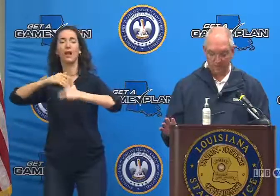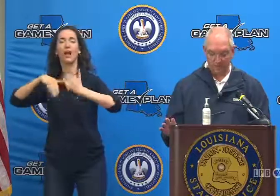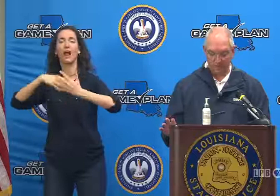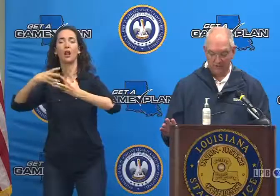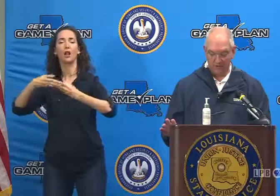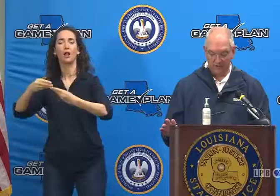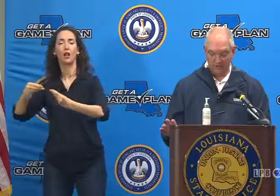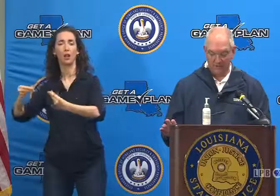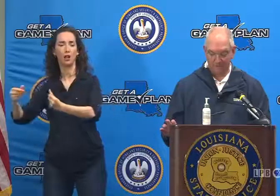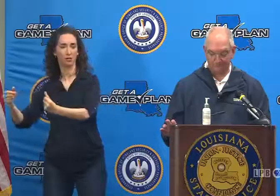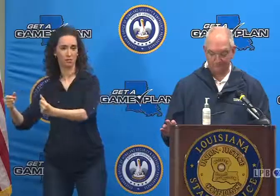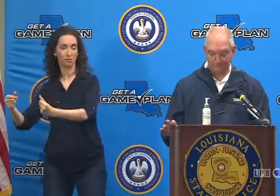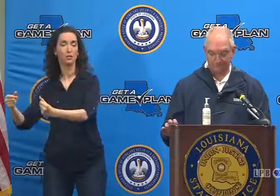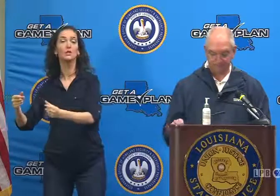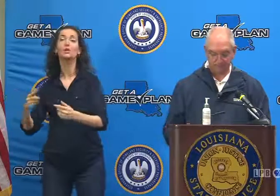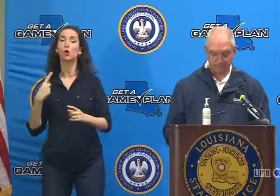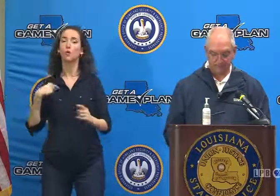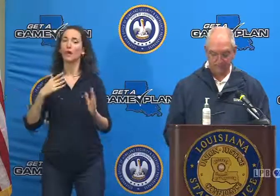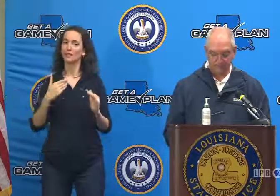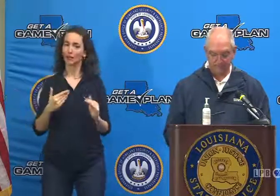through the weekend.